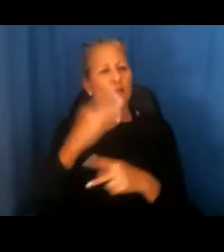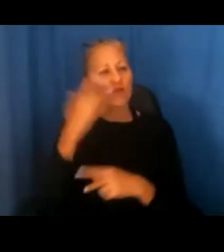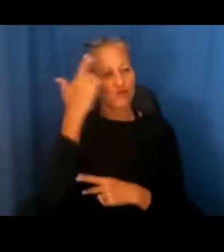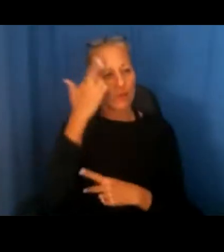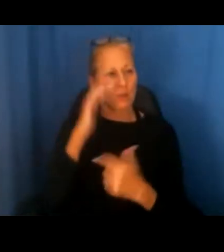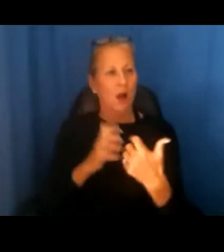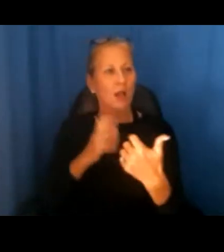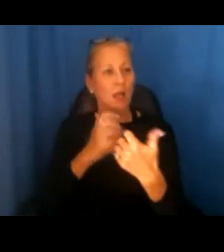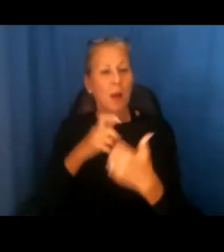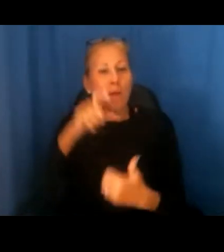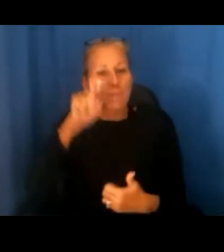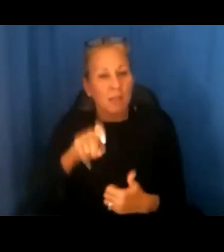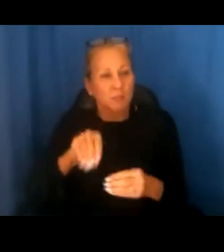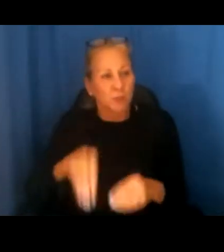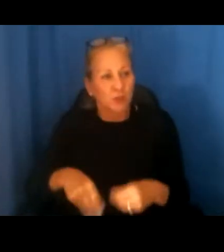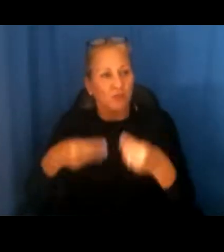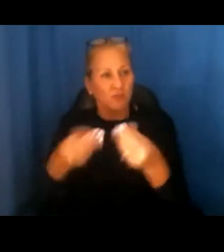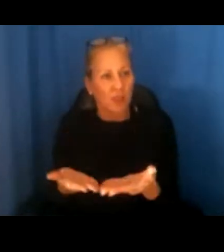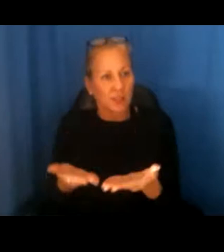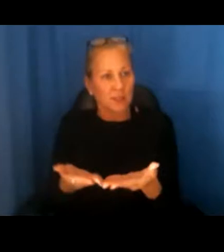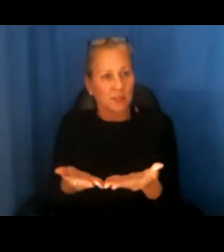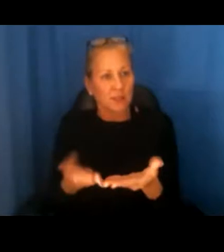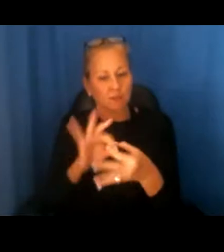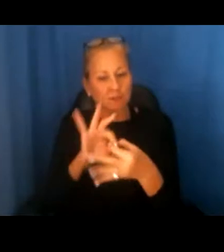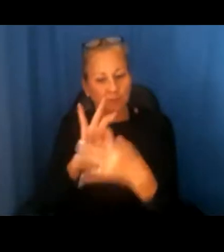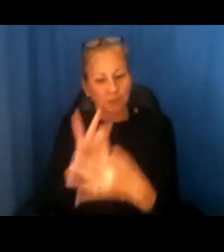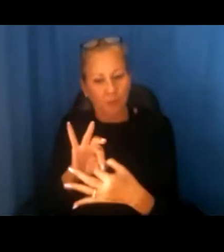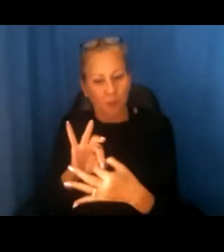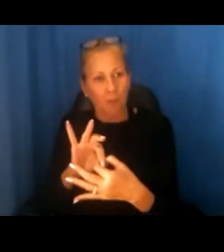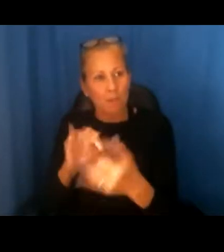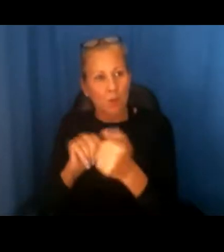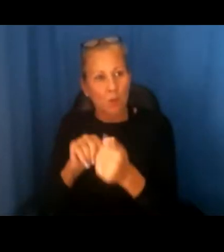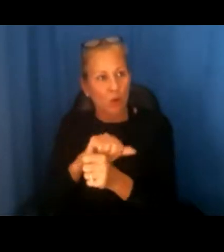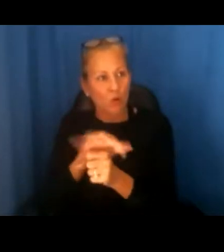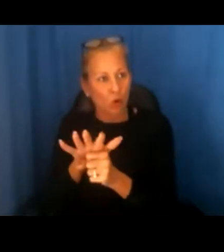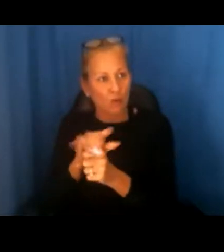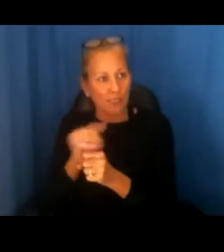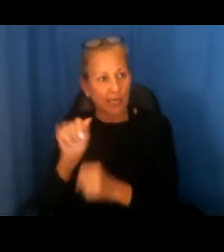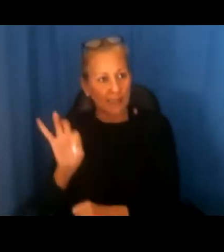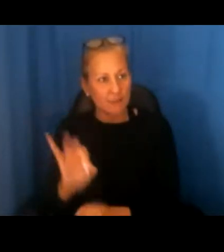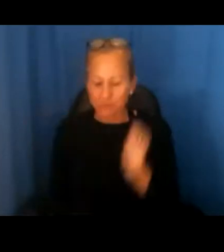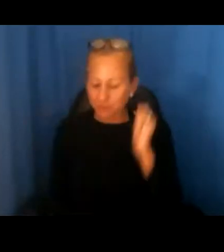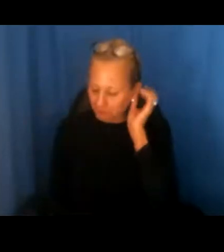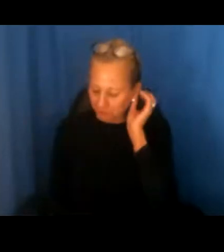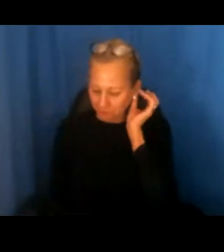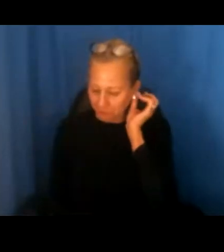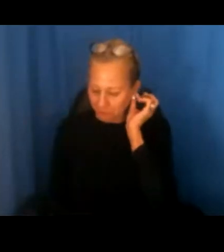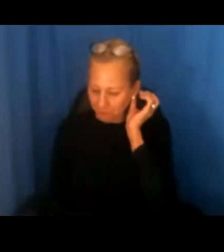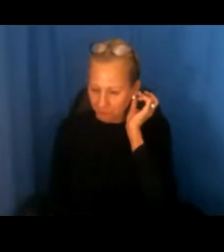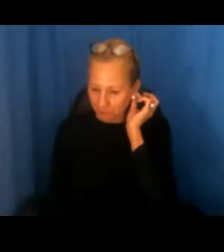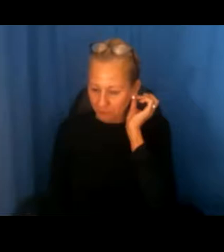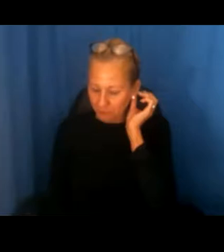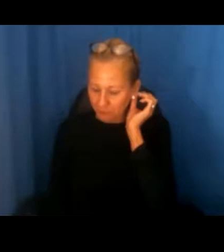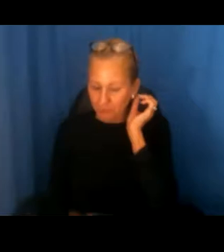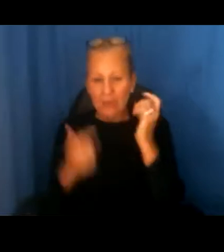must be provided in connection with the COVID-19 pandemic? So let me